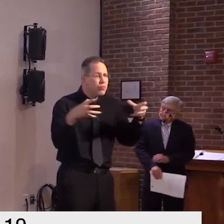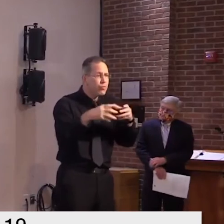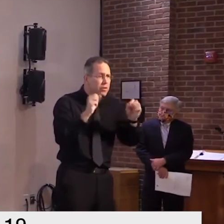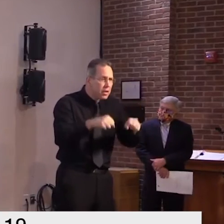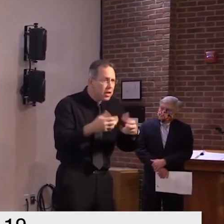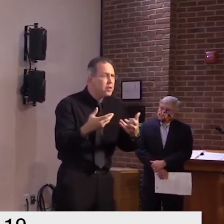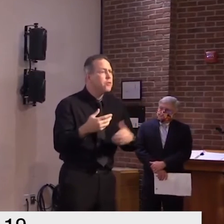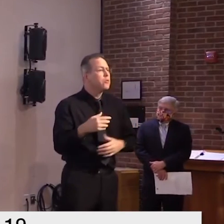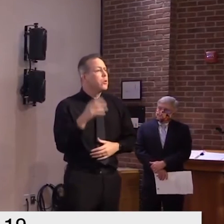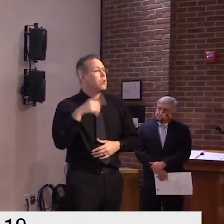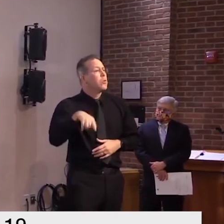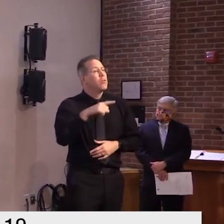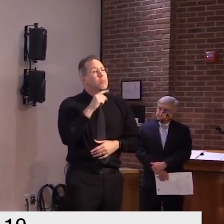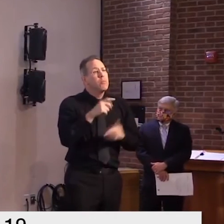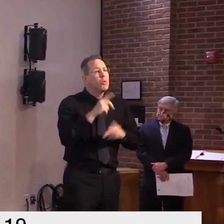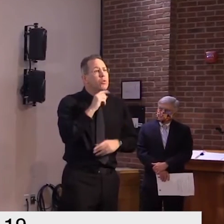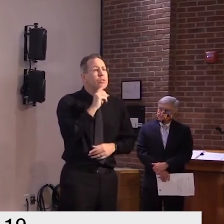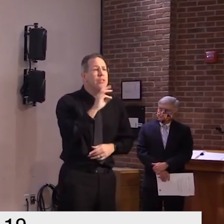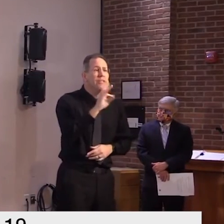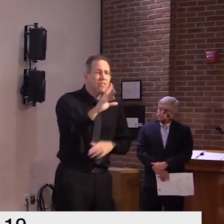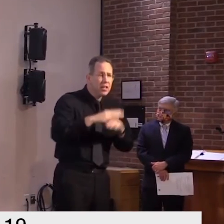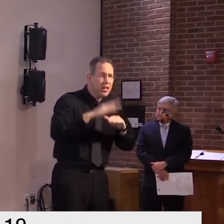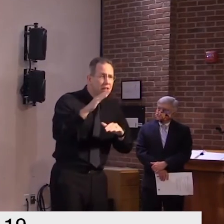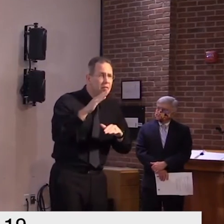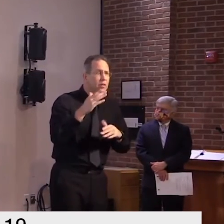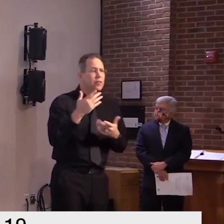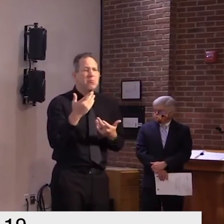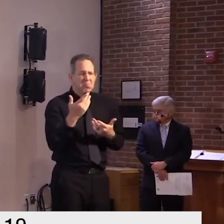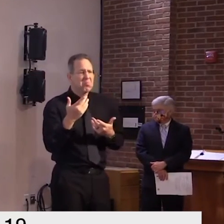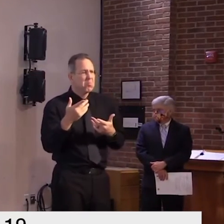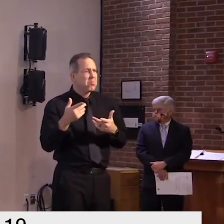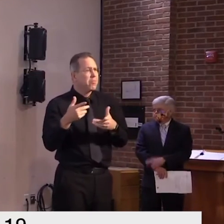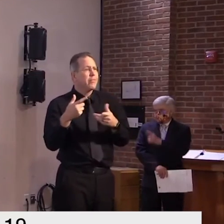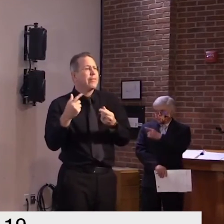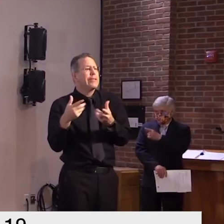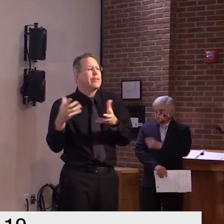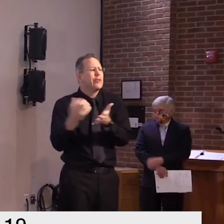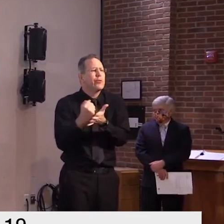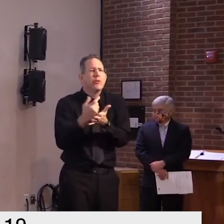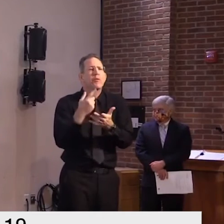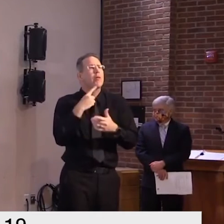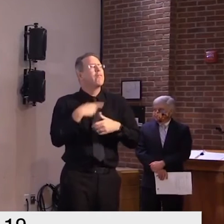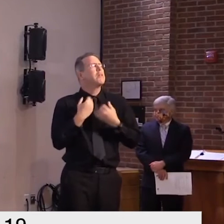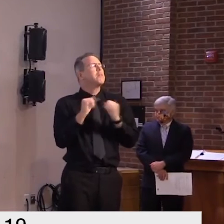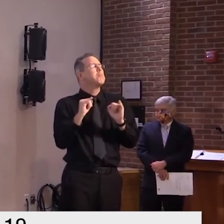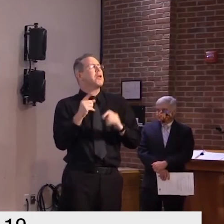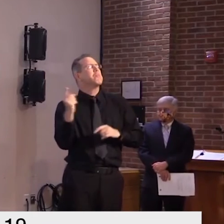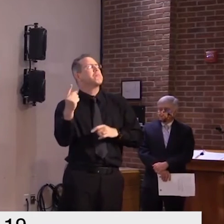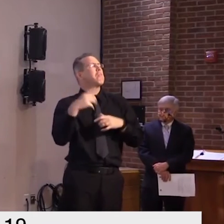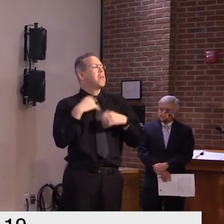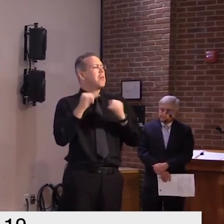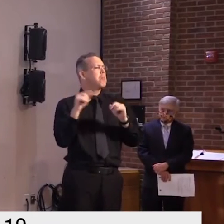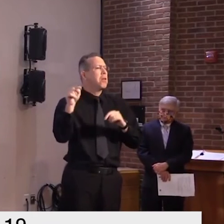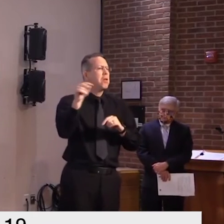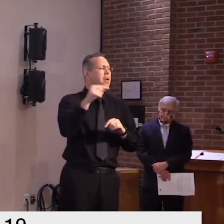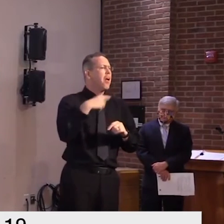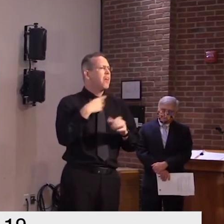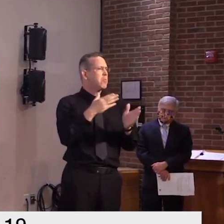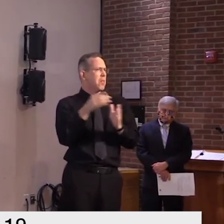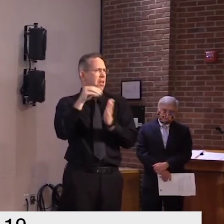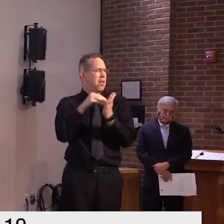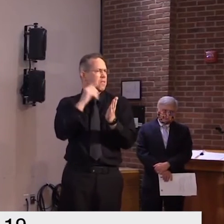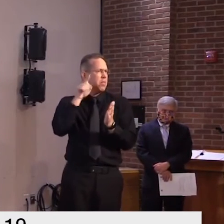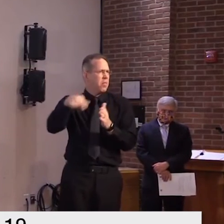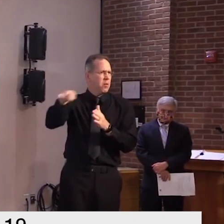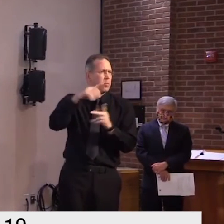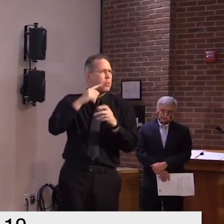and Secretary Smith will also offer guidance on that front too again in a pandemic with no playbook and so